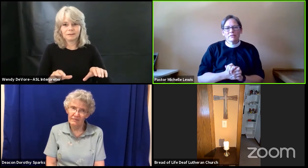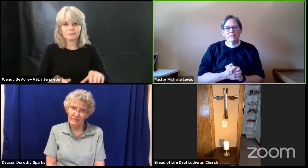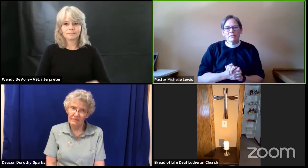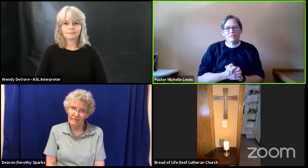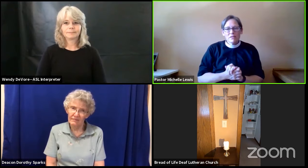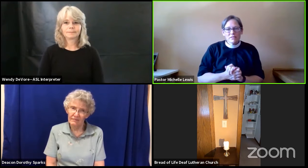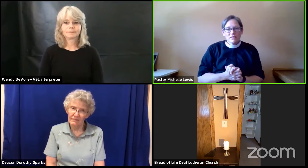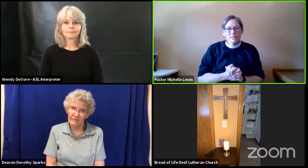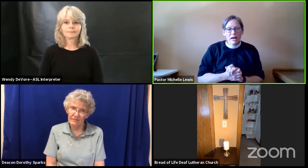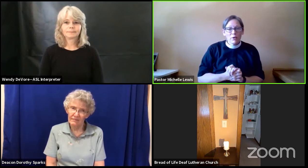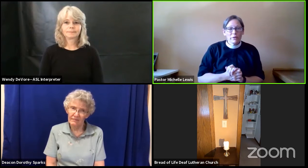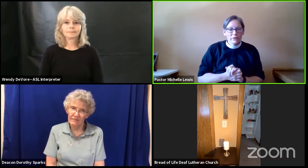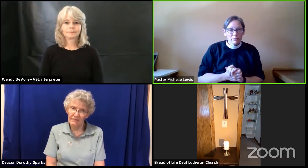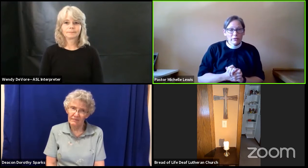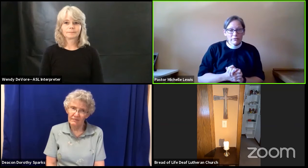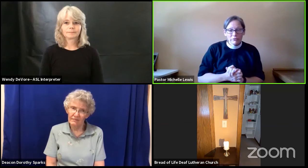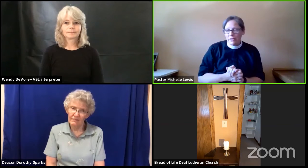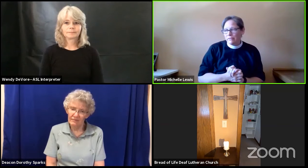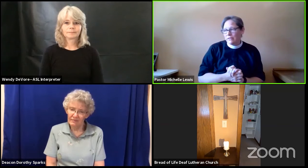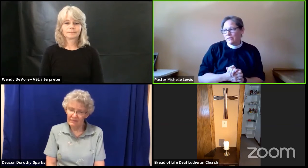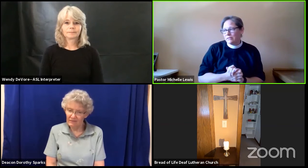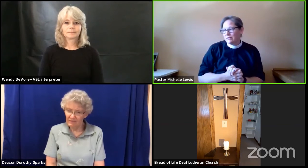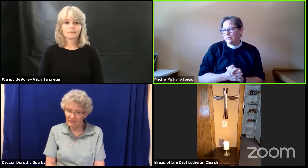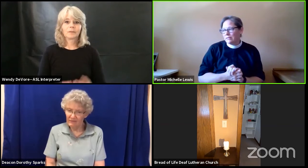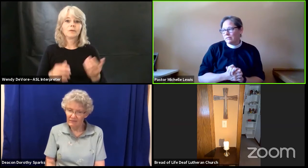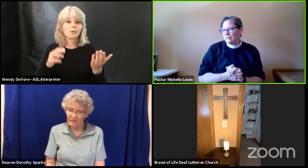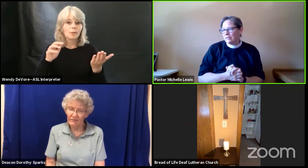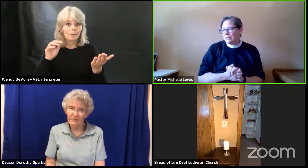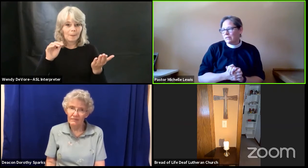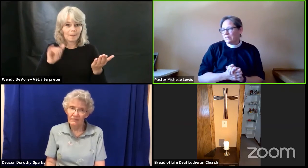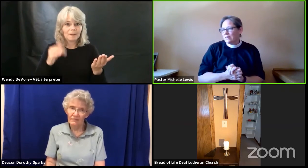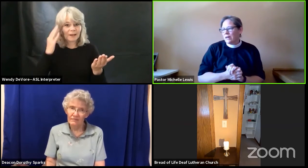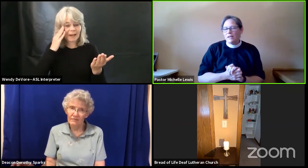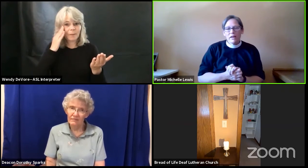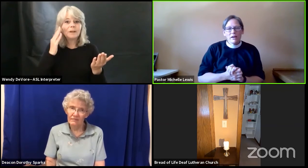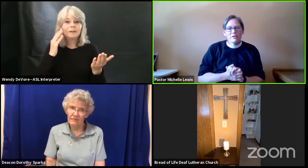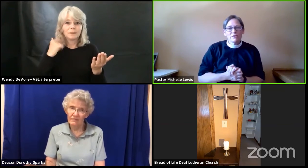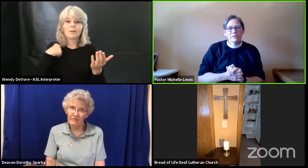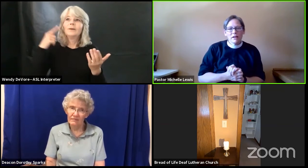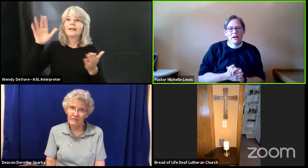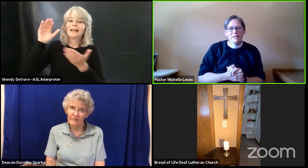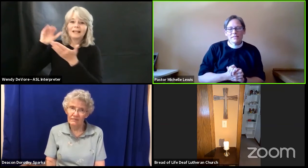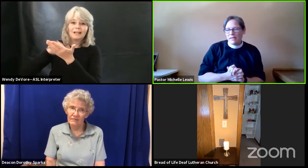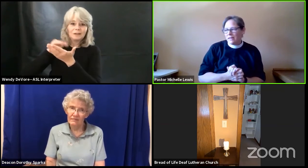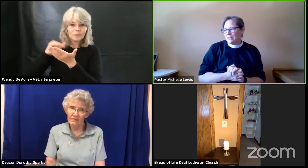God is how we know we are forgiven and held in God's hands.